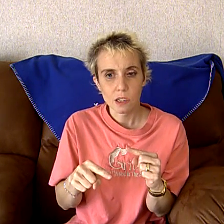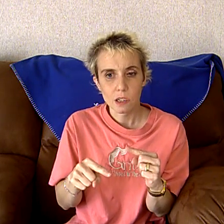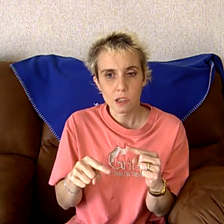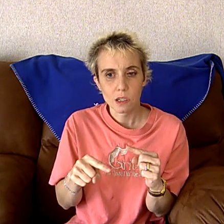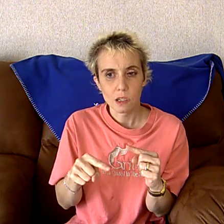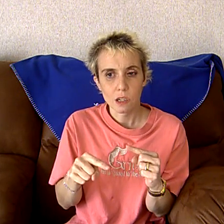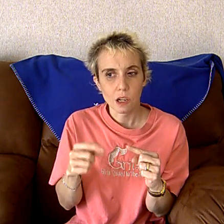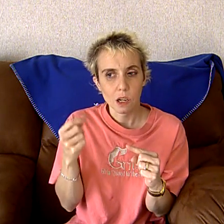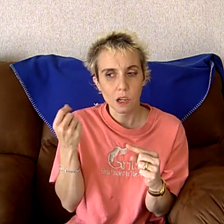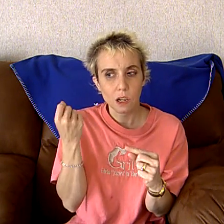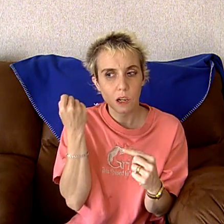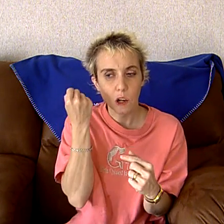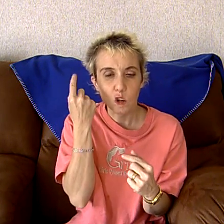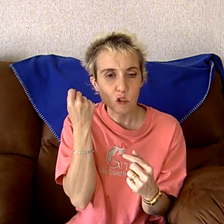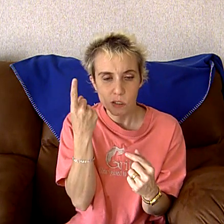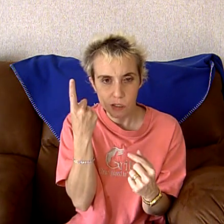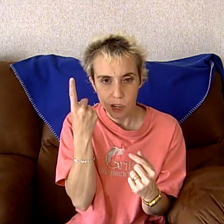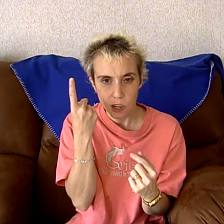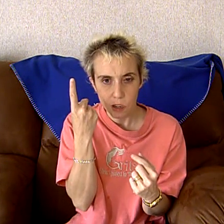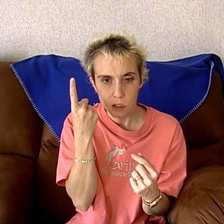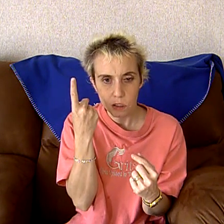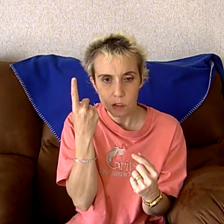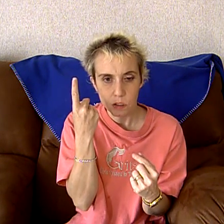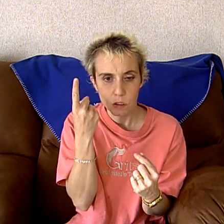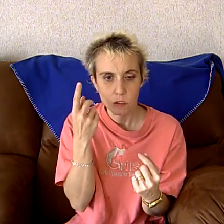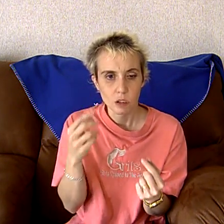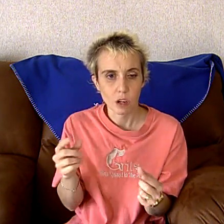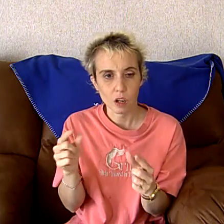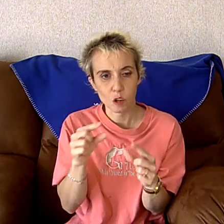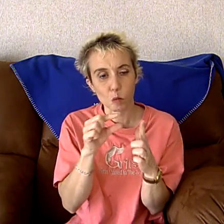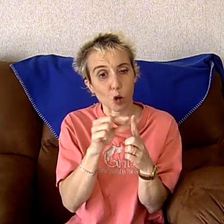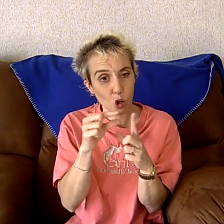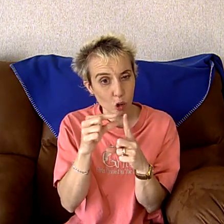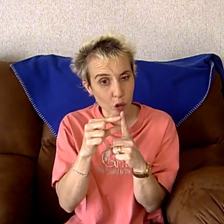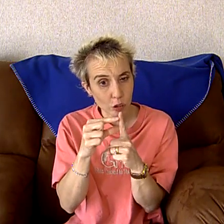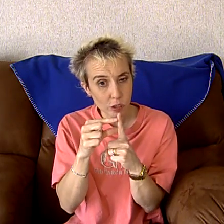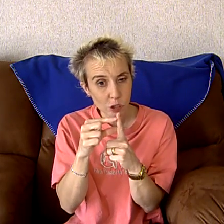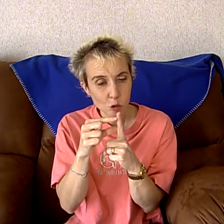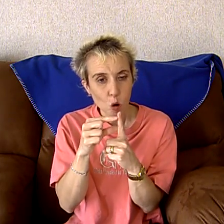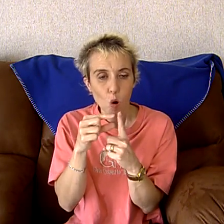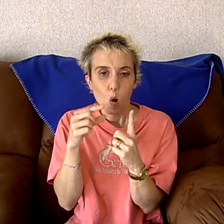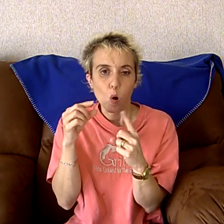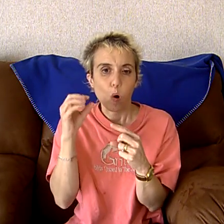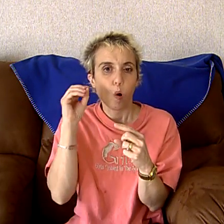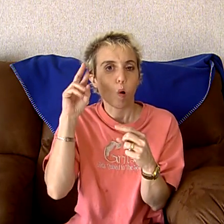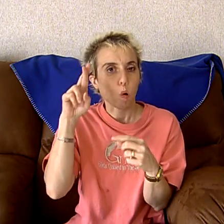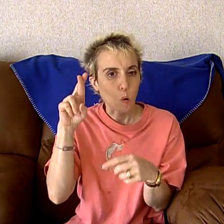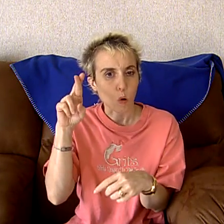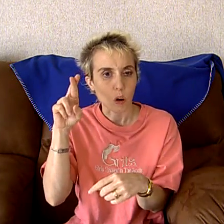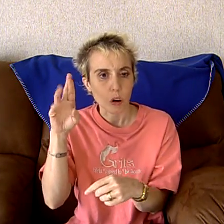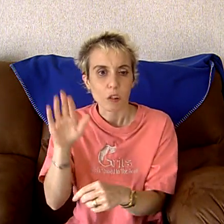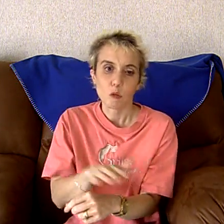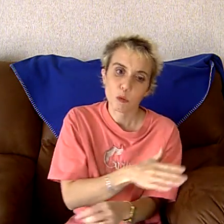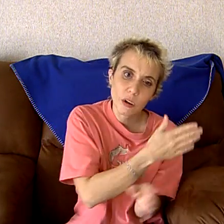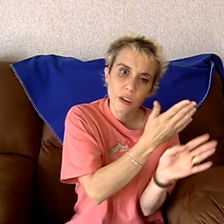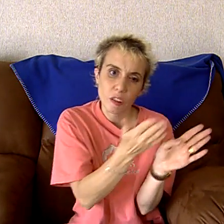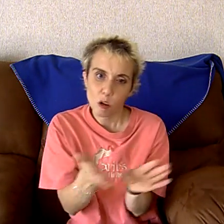understand, uh, the words or the rhythm.